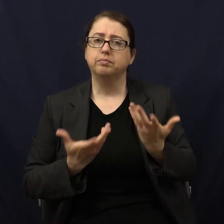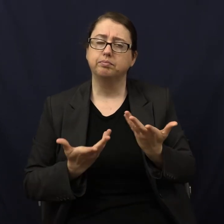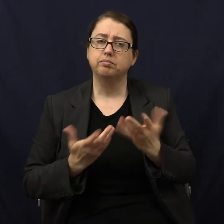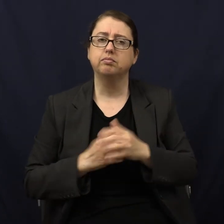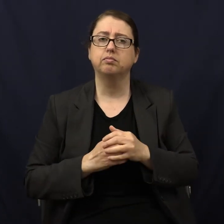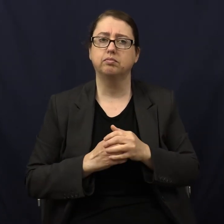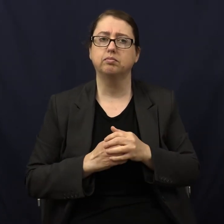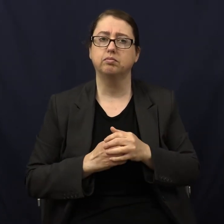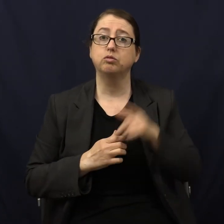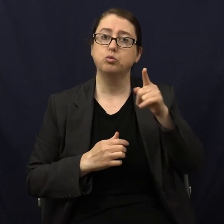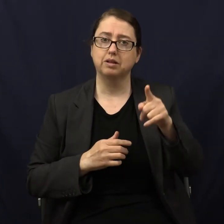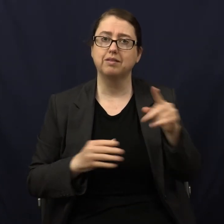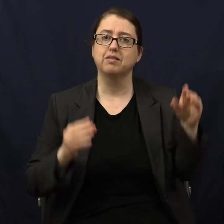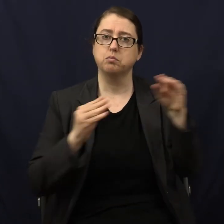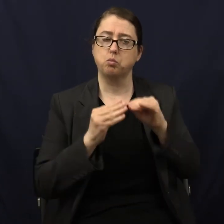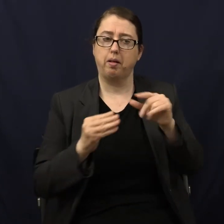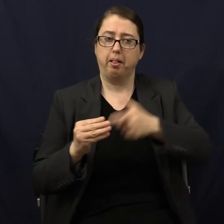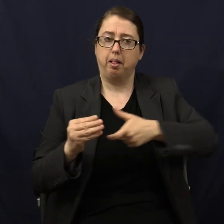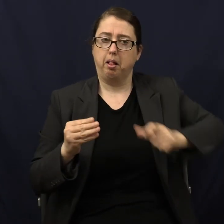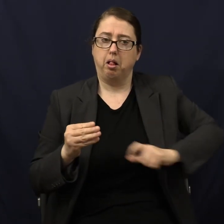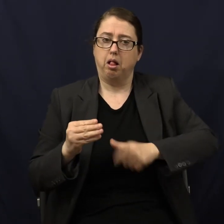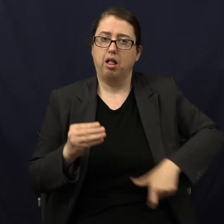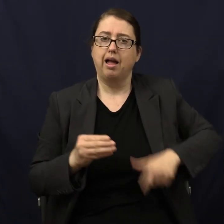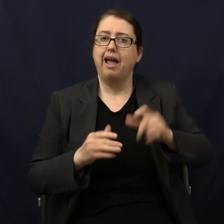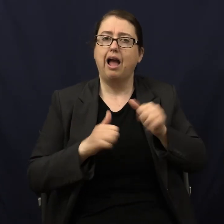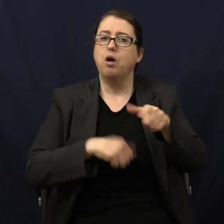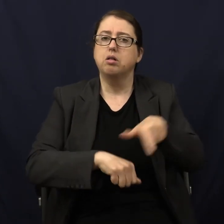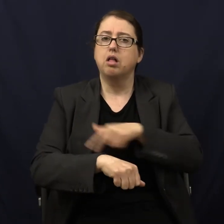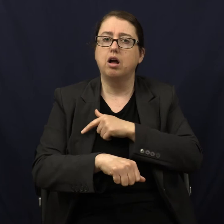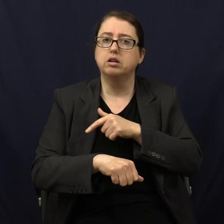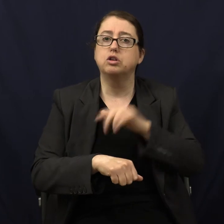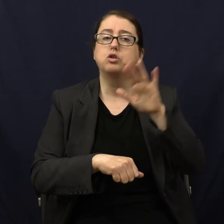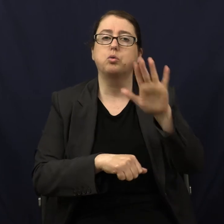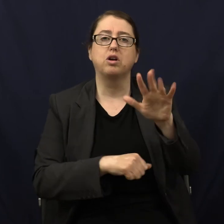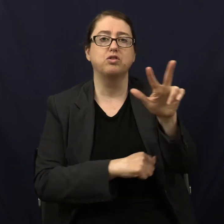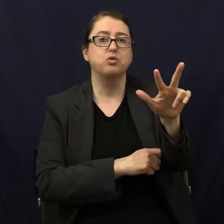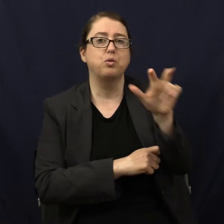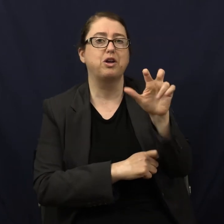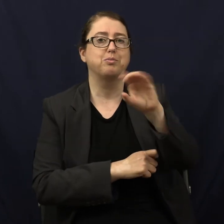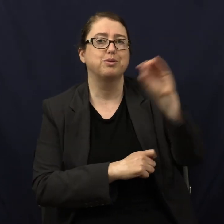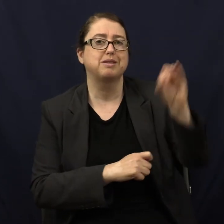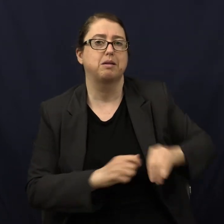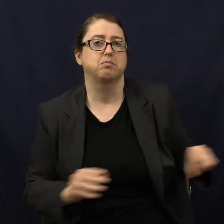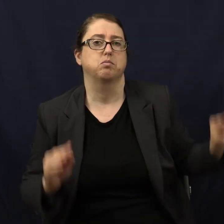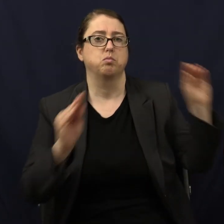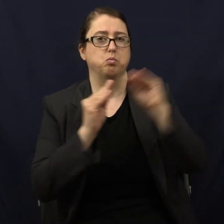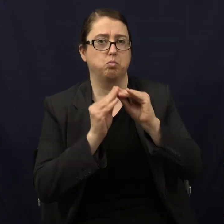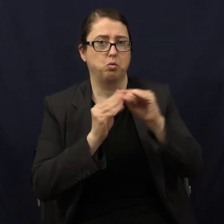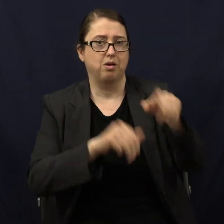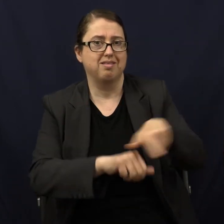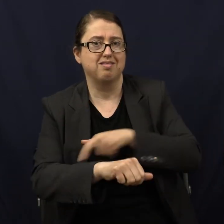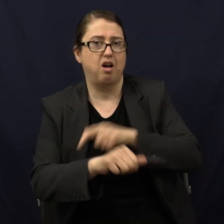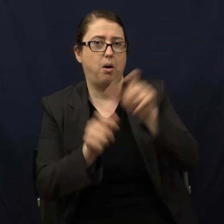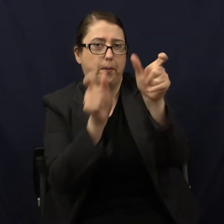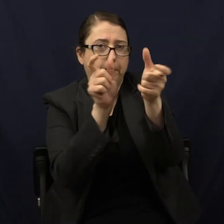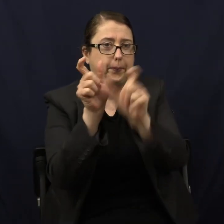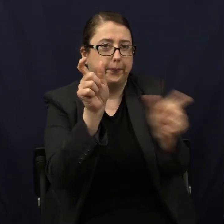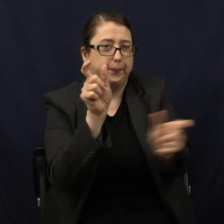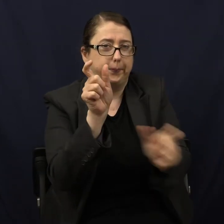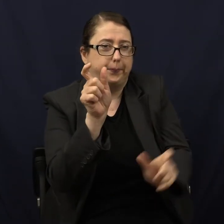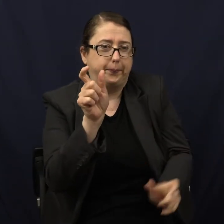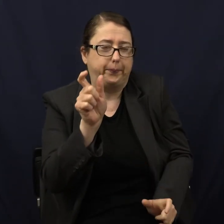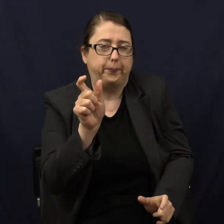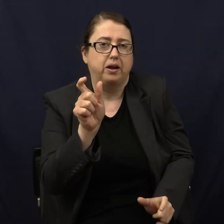long, how much longer do you think your intestines are? Try 300% longer. Did you know that? Your intestines